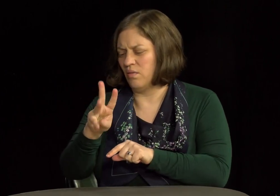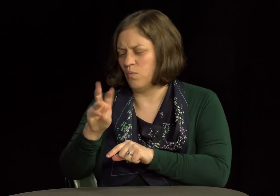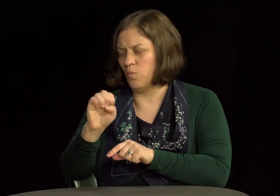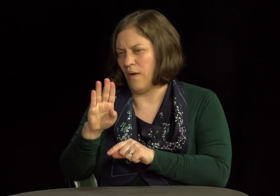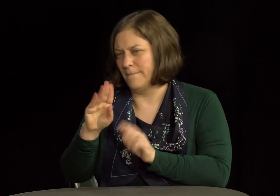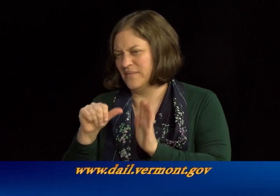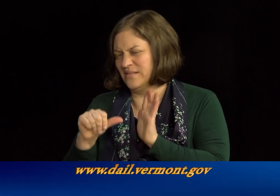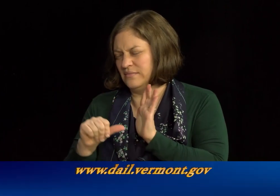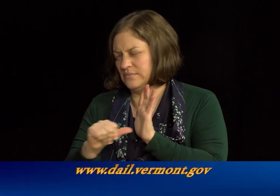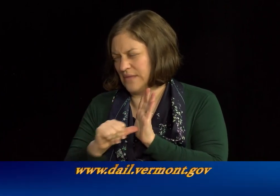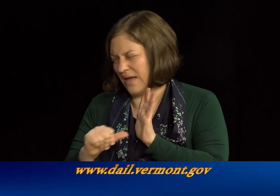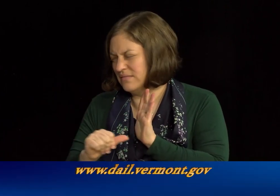Well, they can go to the DAL website.